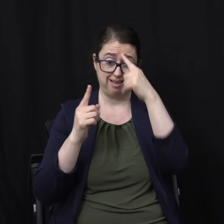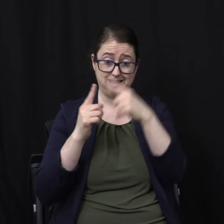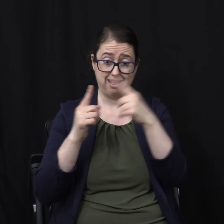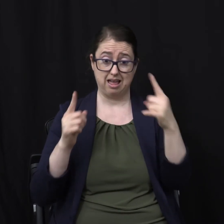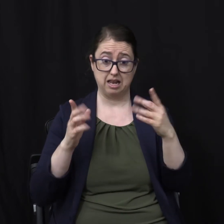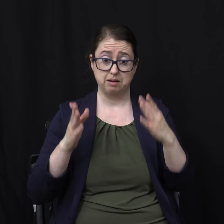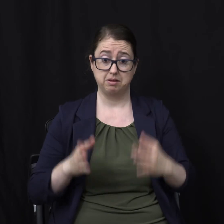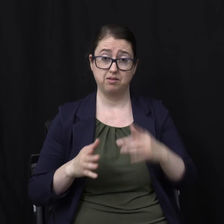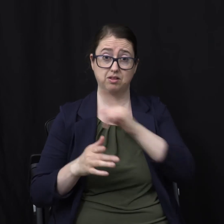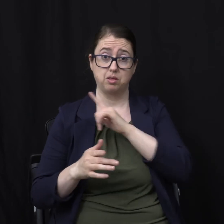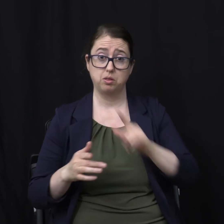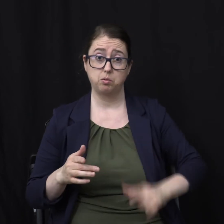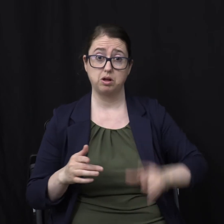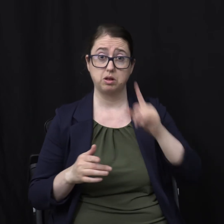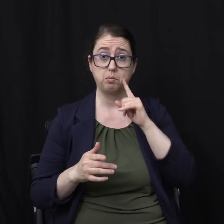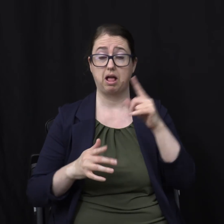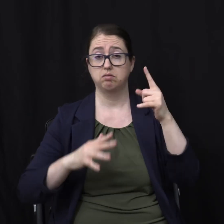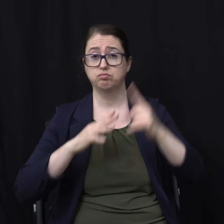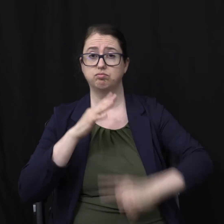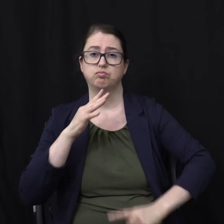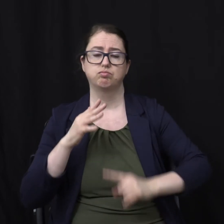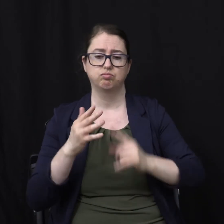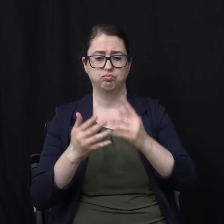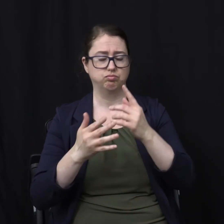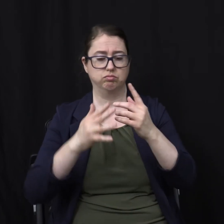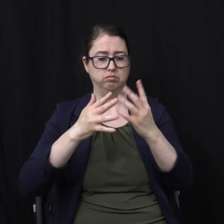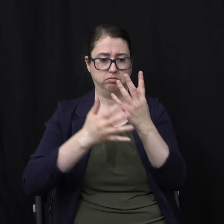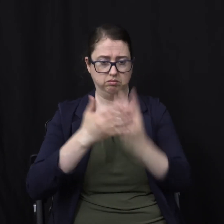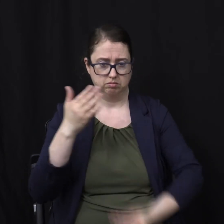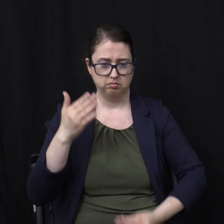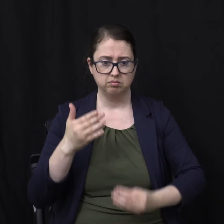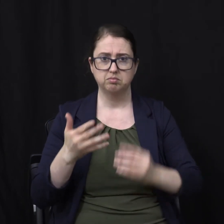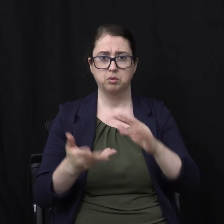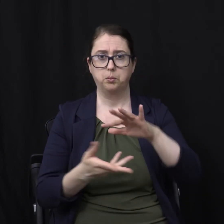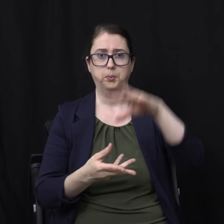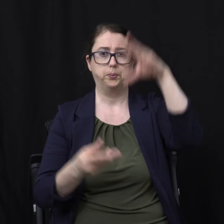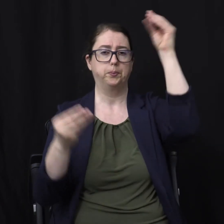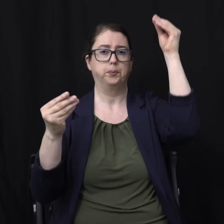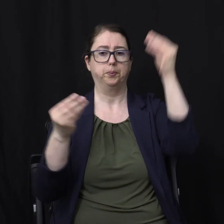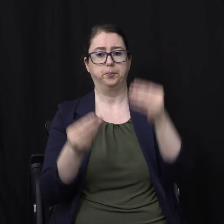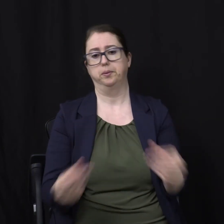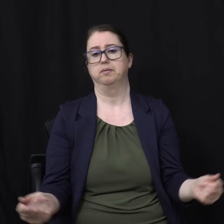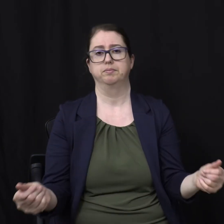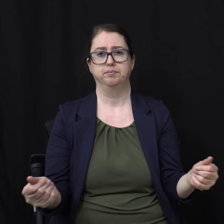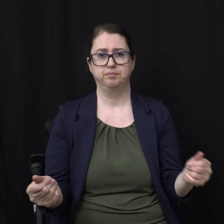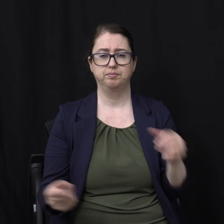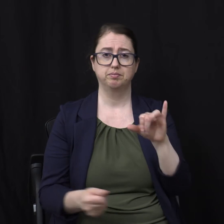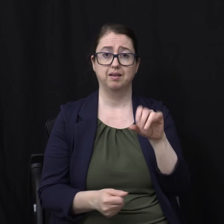the splendor of the meadows Shall vanish Into smoke They shall vanish away Isaiah 33